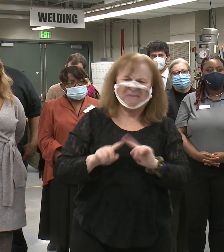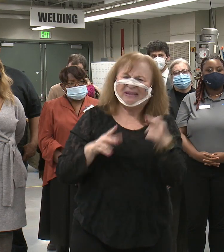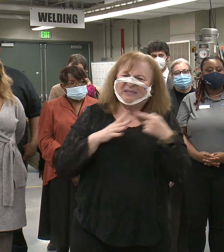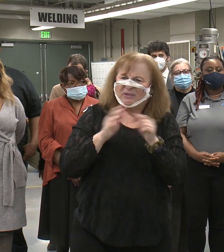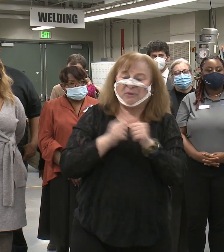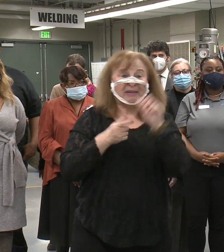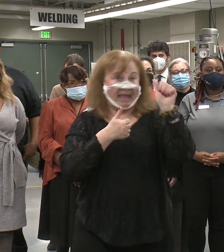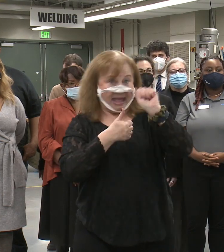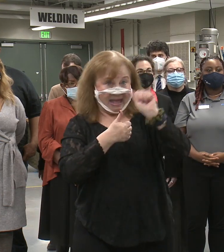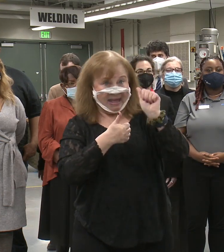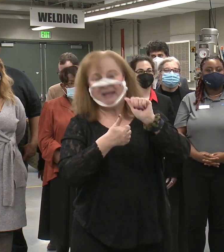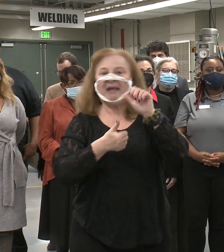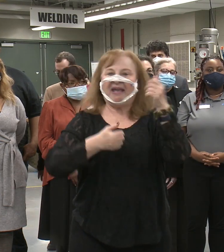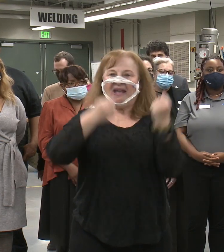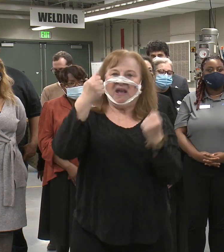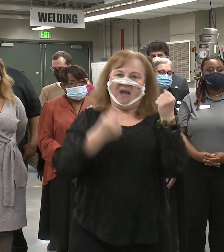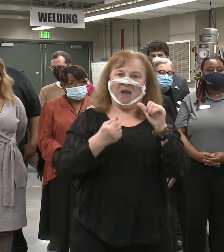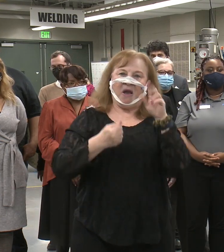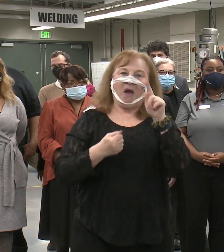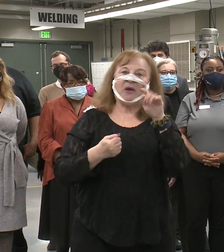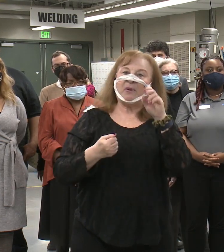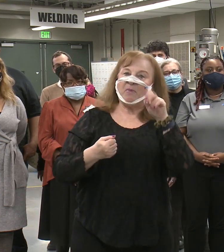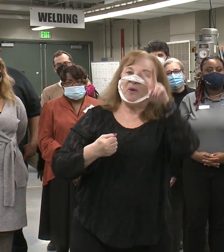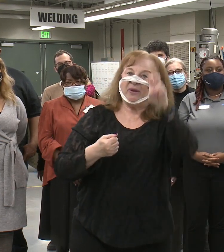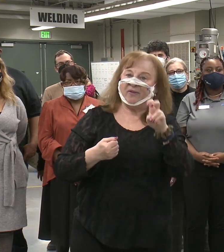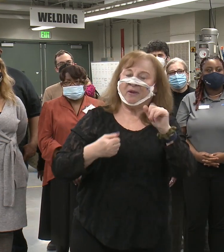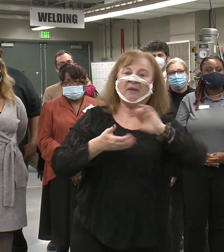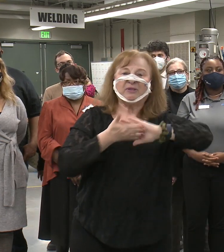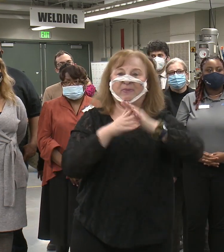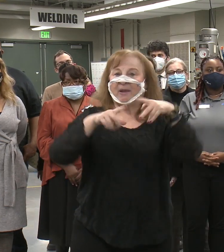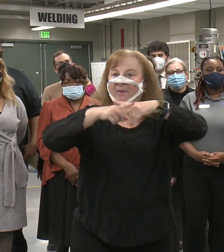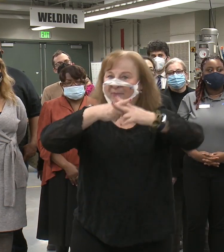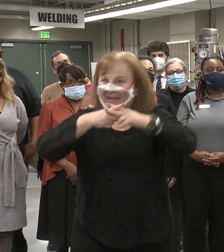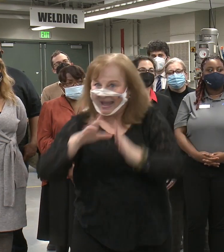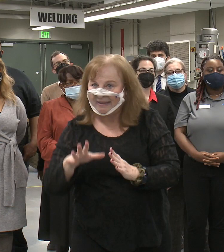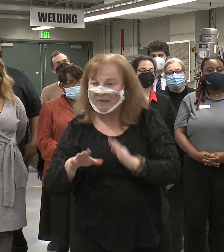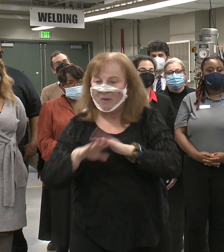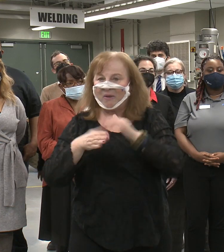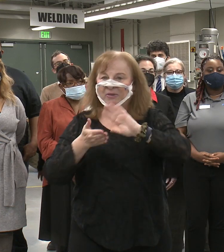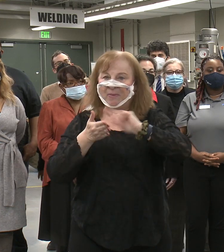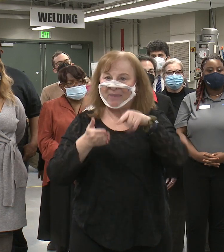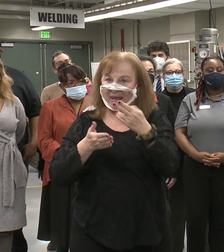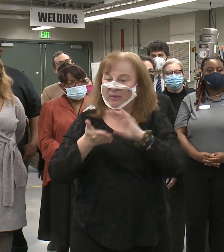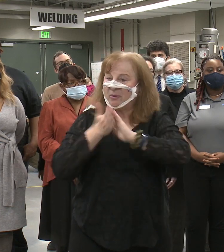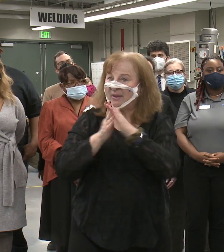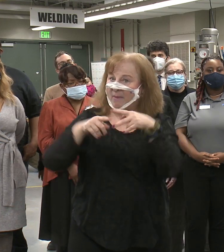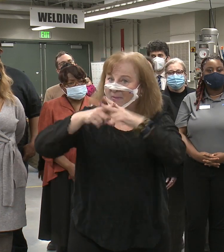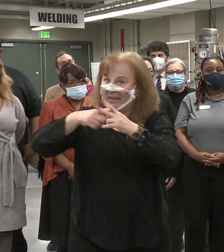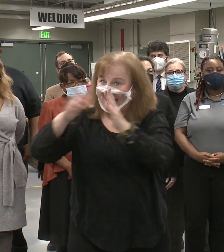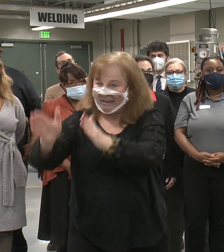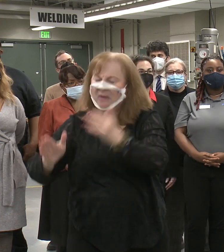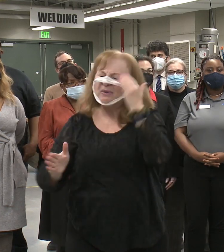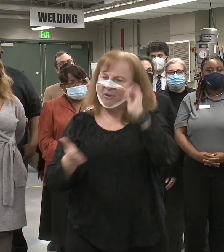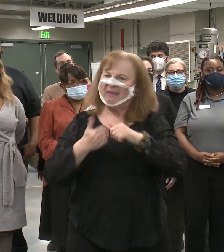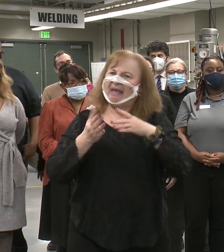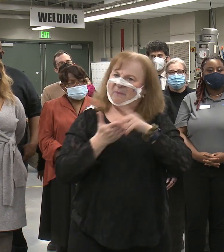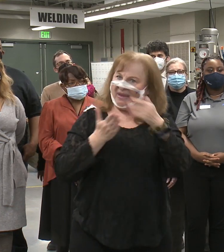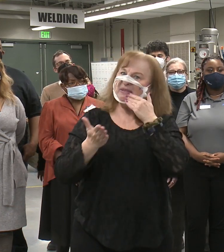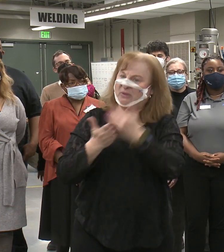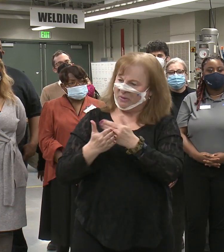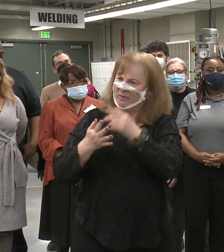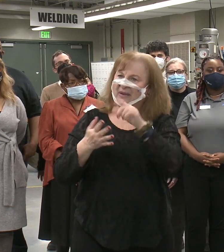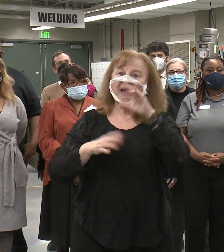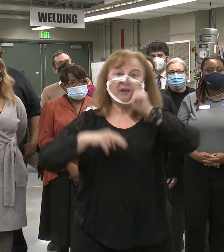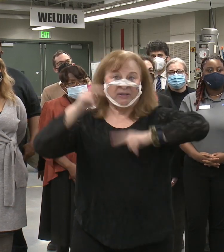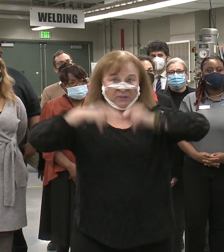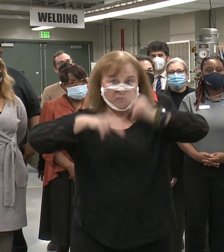just starting with A, in the automotive industry, you can become a mechanic. You can get on the path to becoming a mechanic. We know that that pays good wages. In